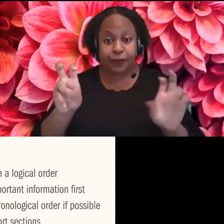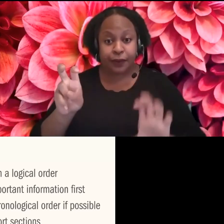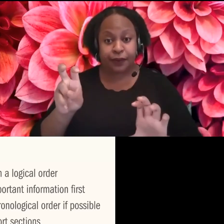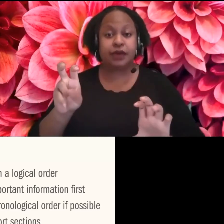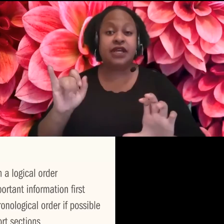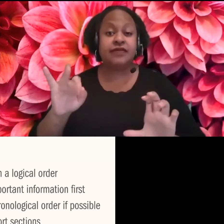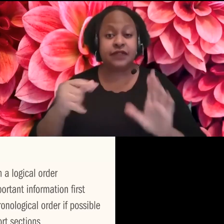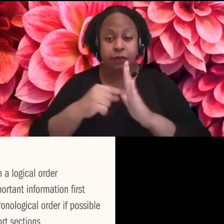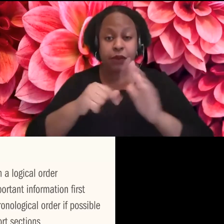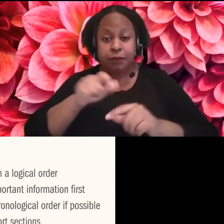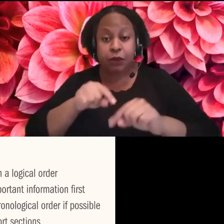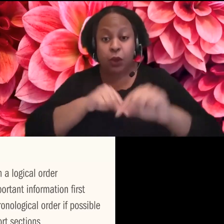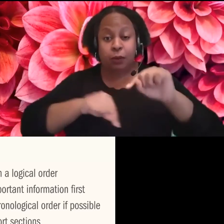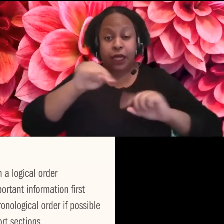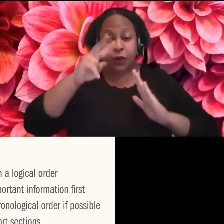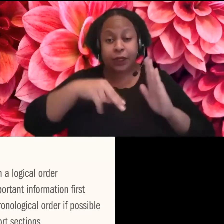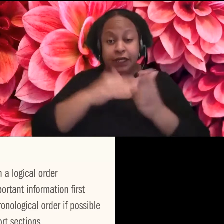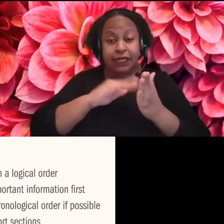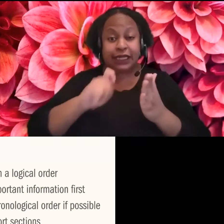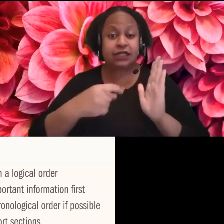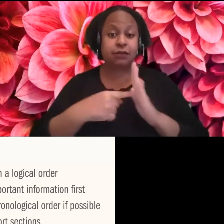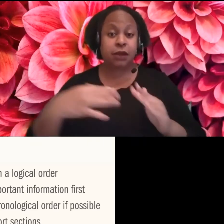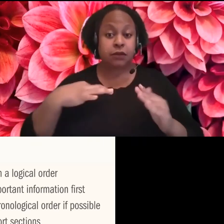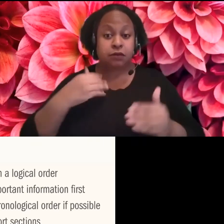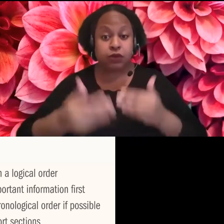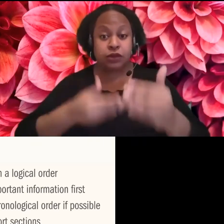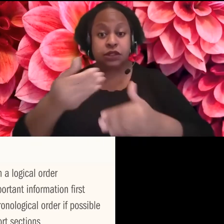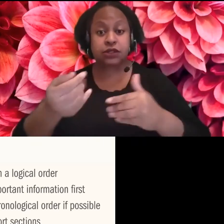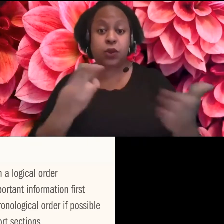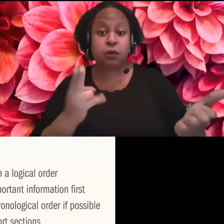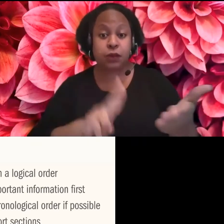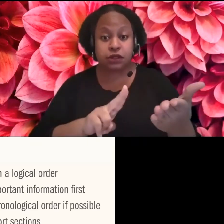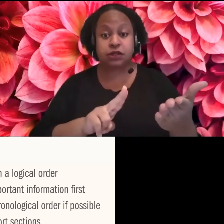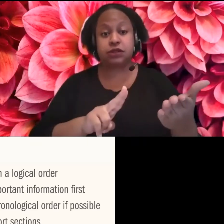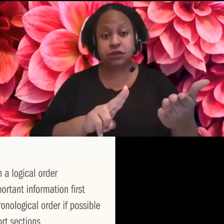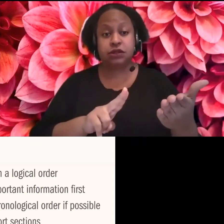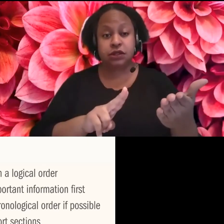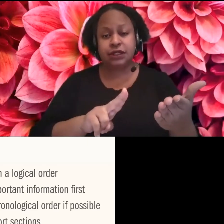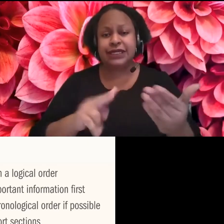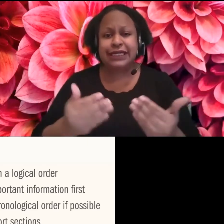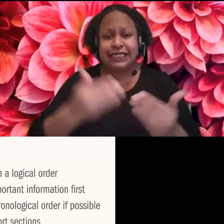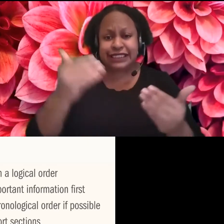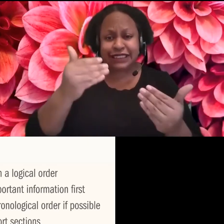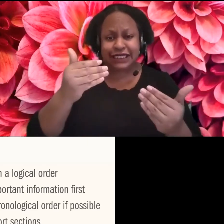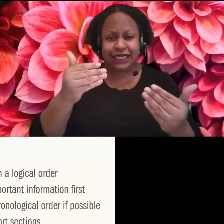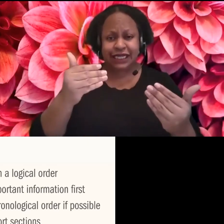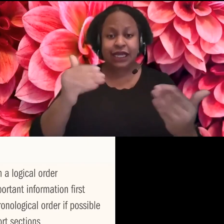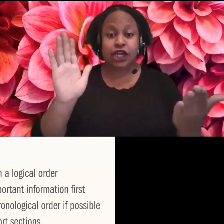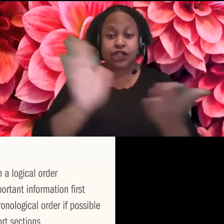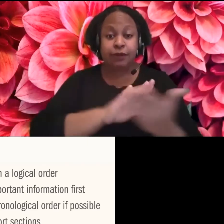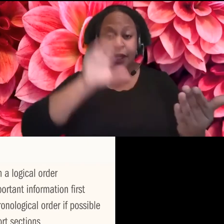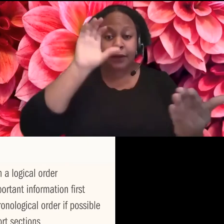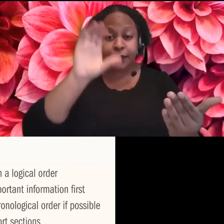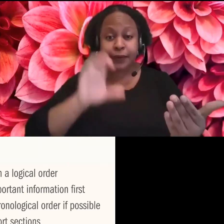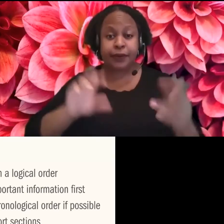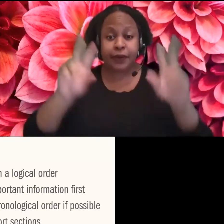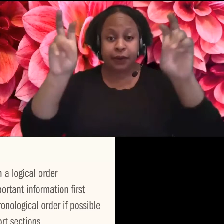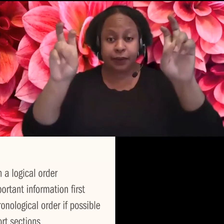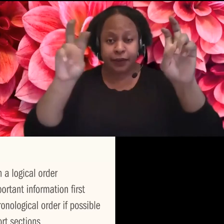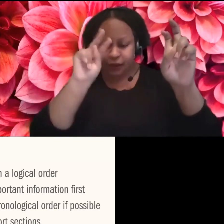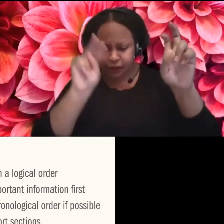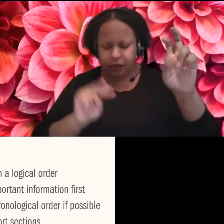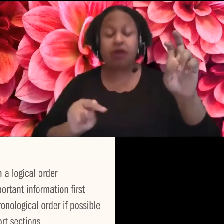processes, um, or contracts, being able to easily like skim and read and find the information